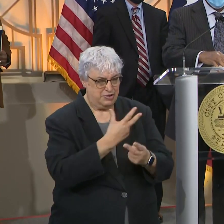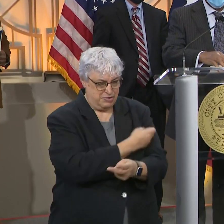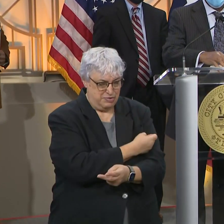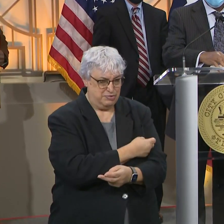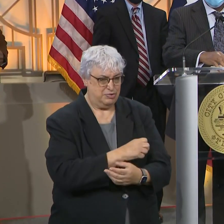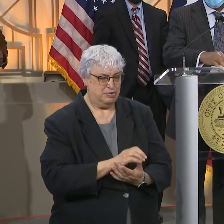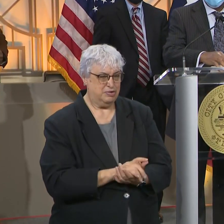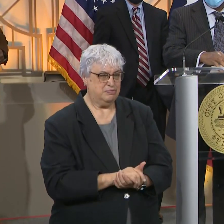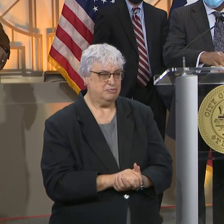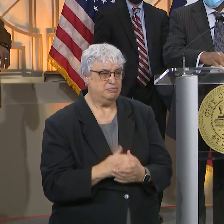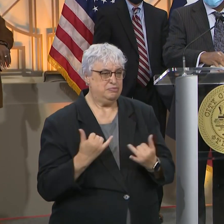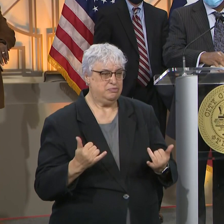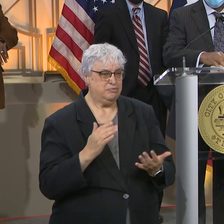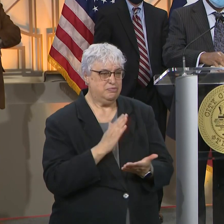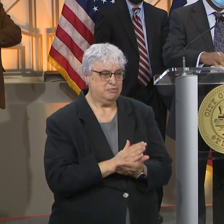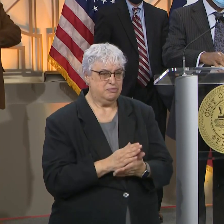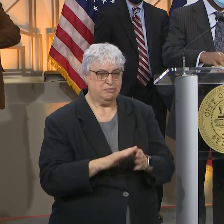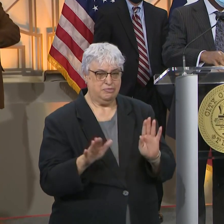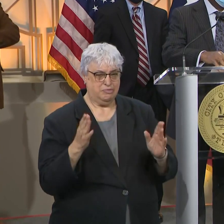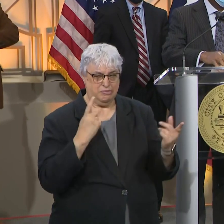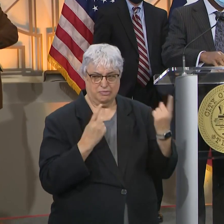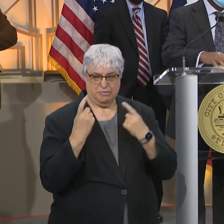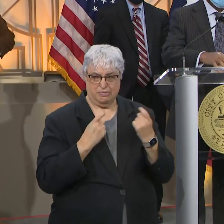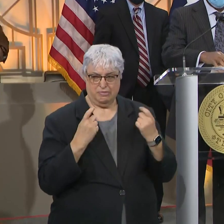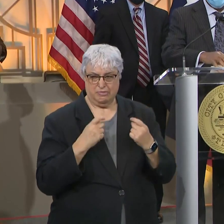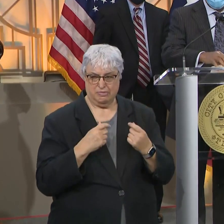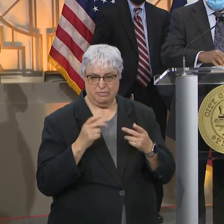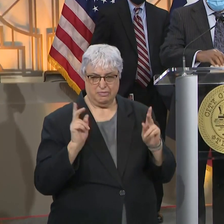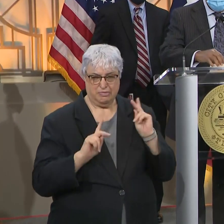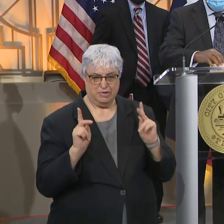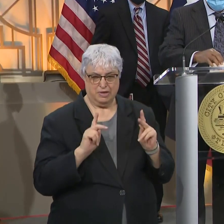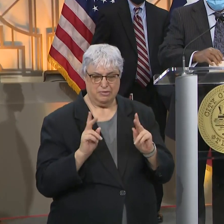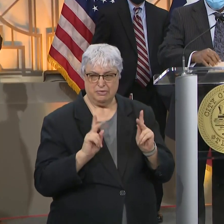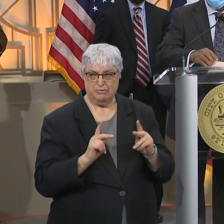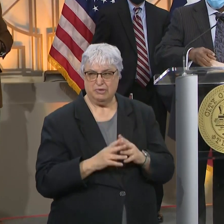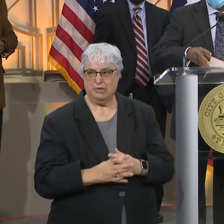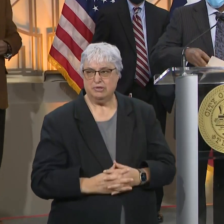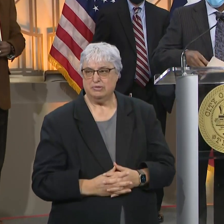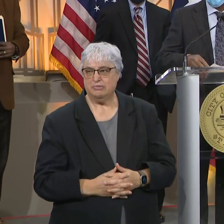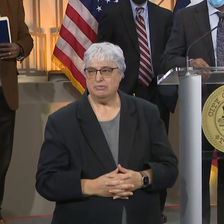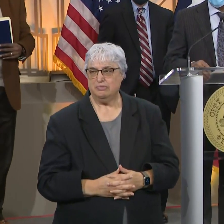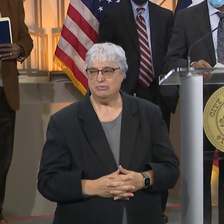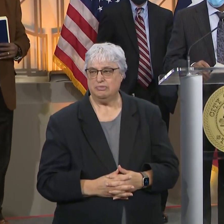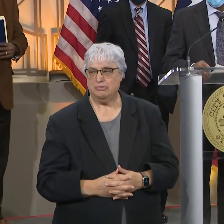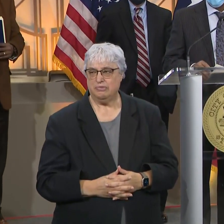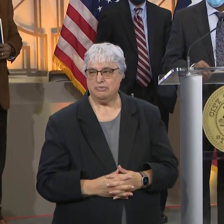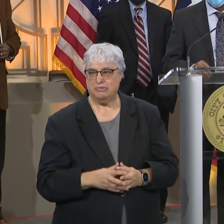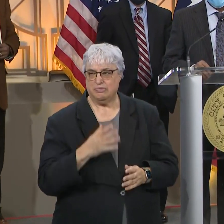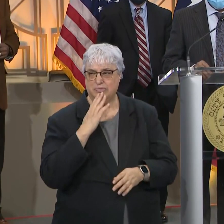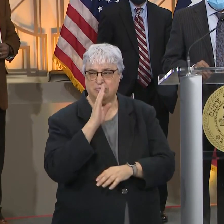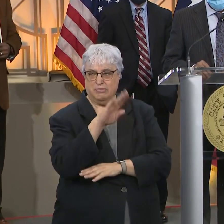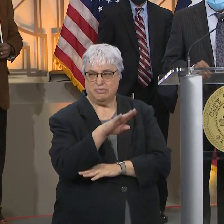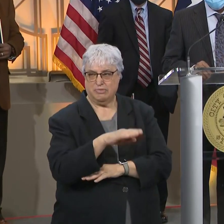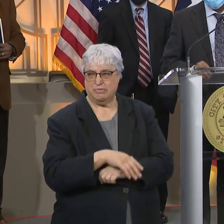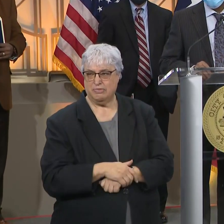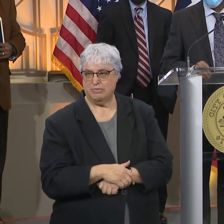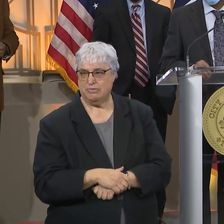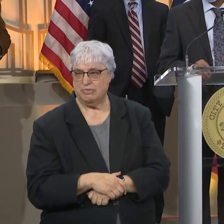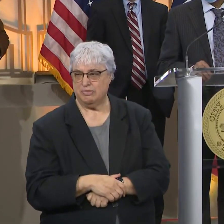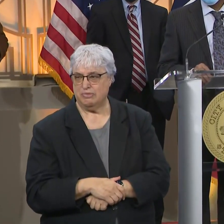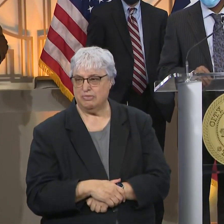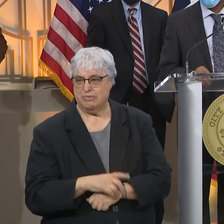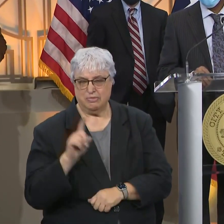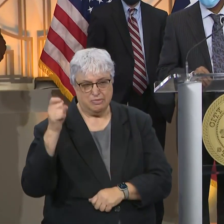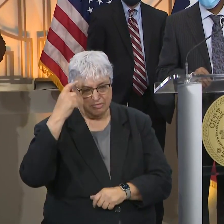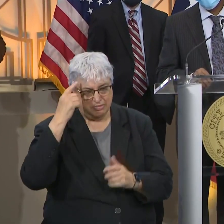we'll stop and we're open to questions to any of us that's up here. Good afternoon, Mayor. Good afternoon. The